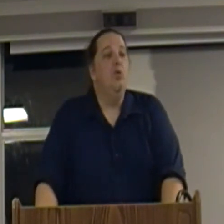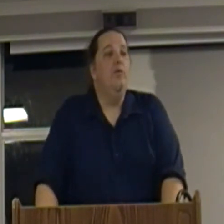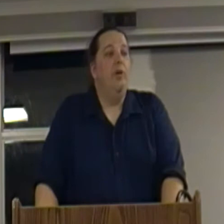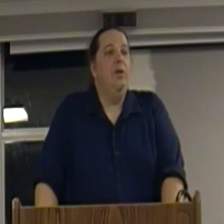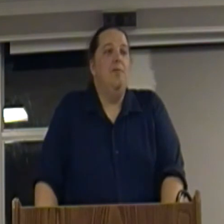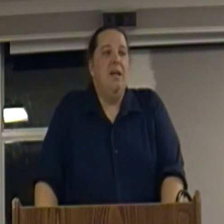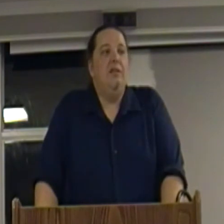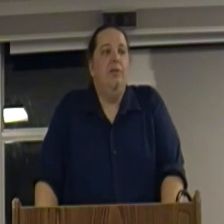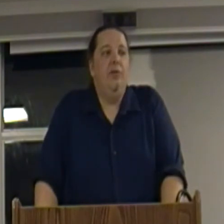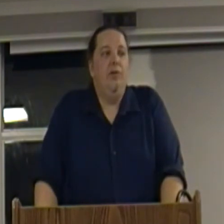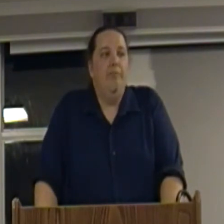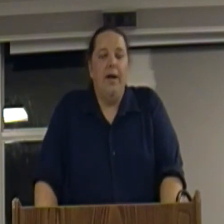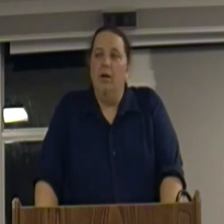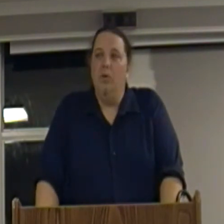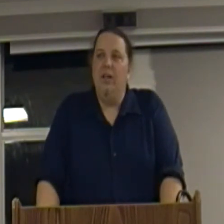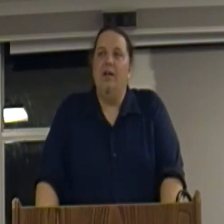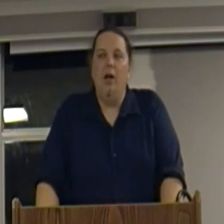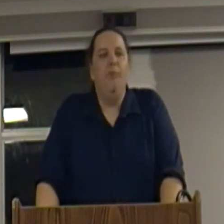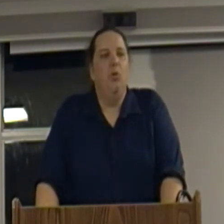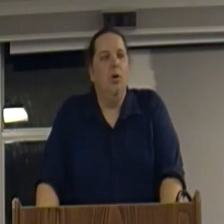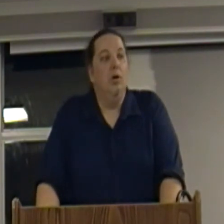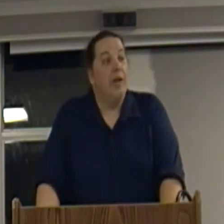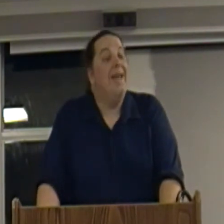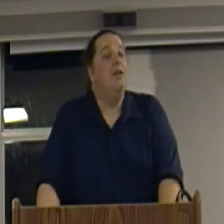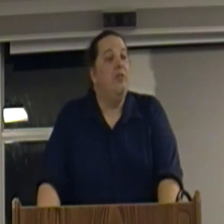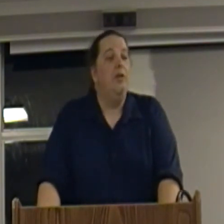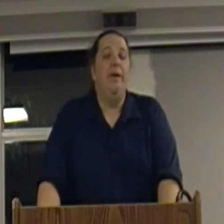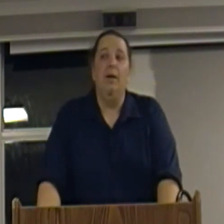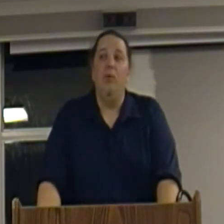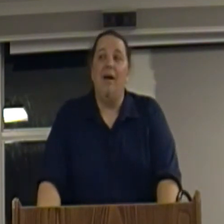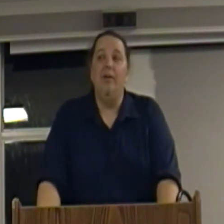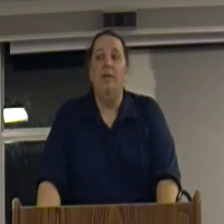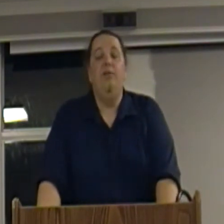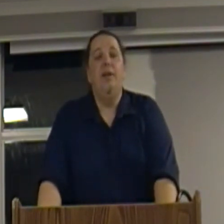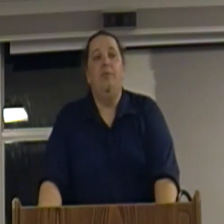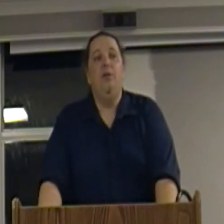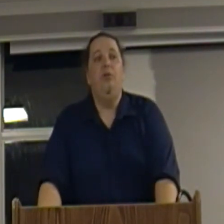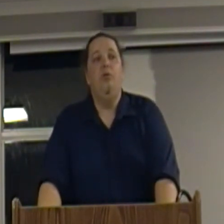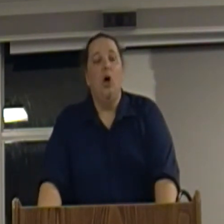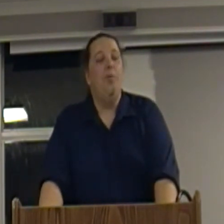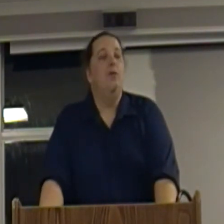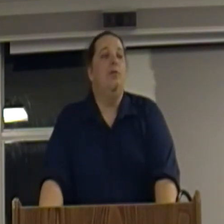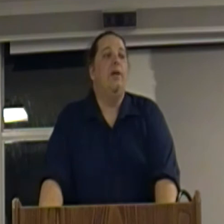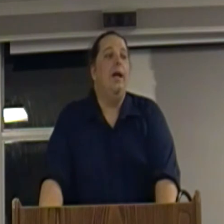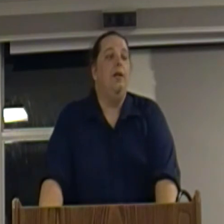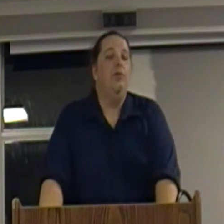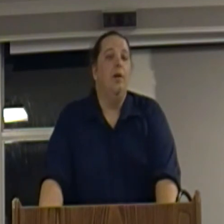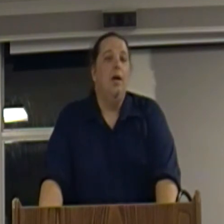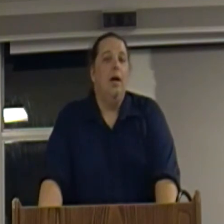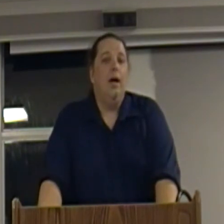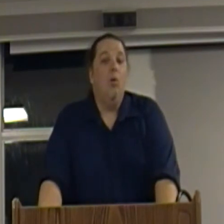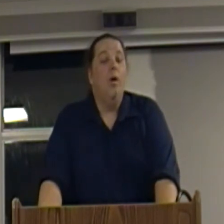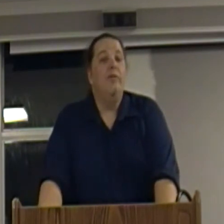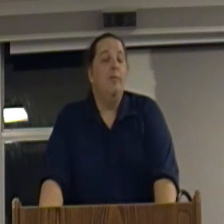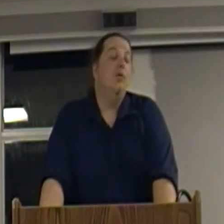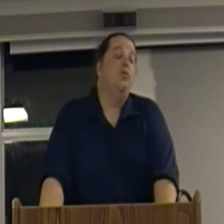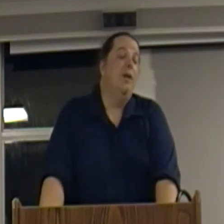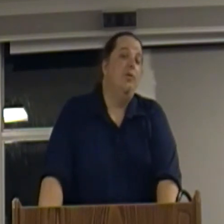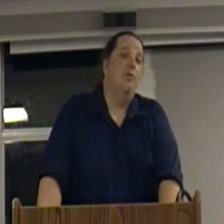prove that we can make this system better, that we can help the workers and still make a profit and he set up these utopian societies. One of them, most famous